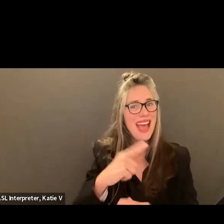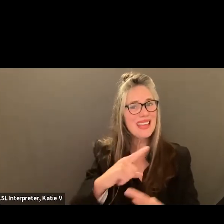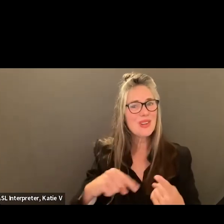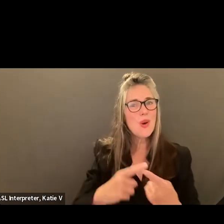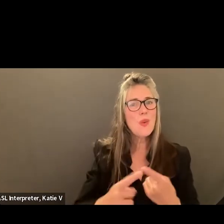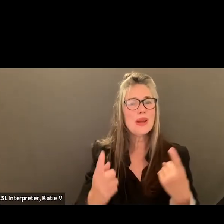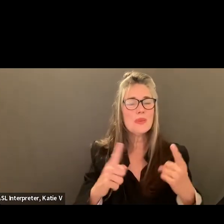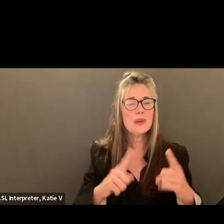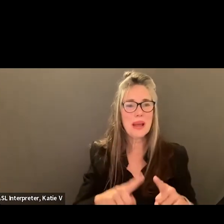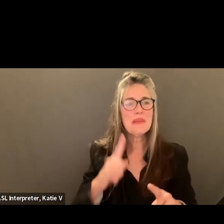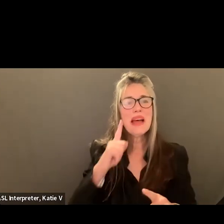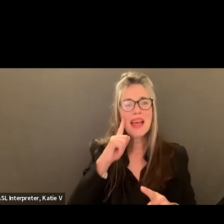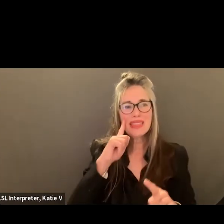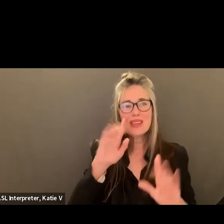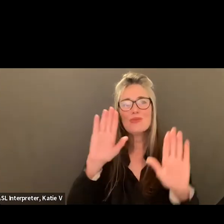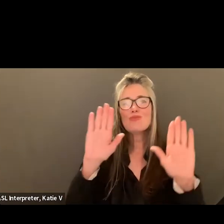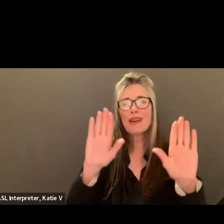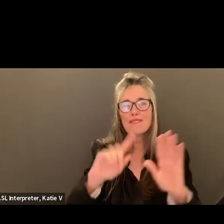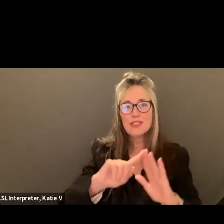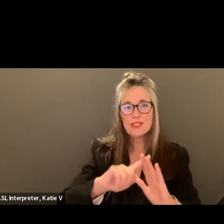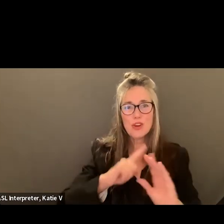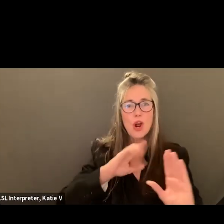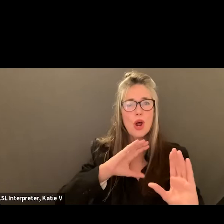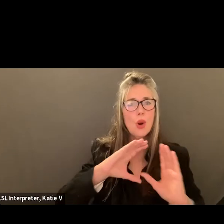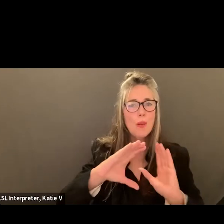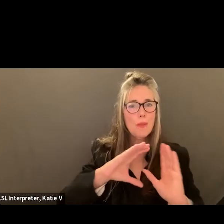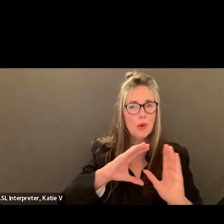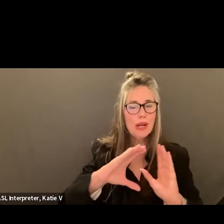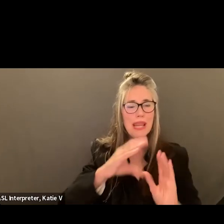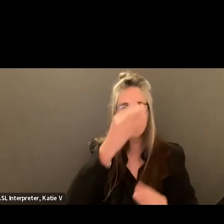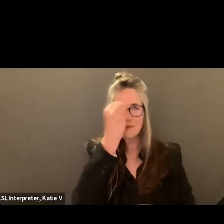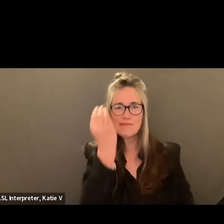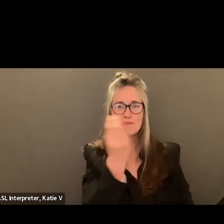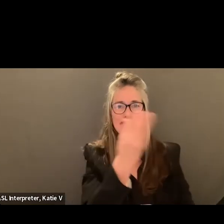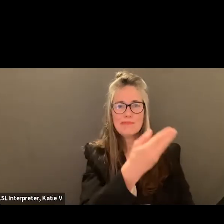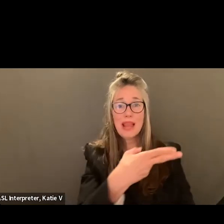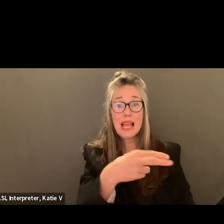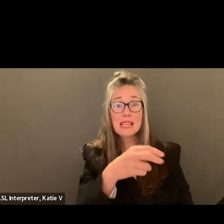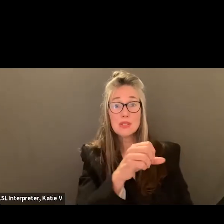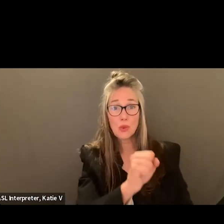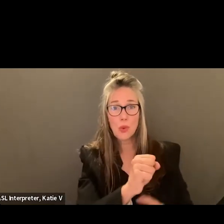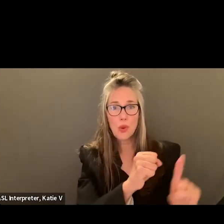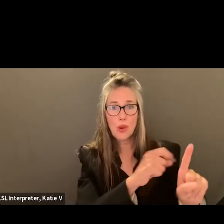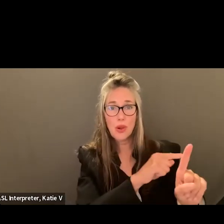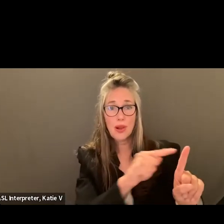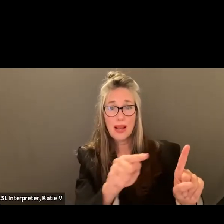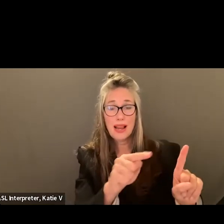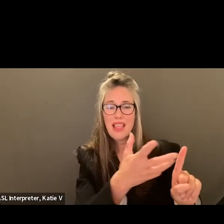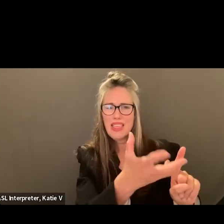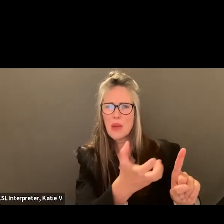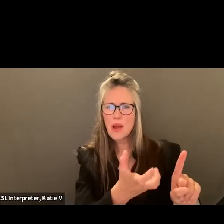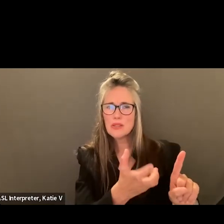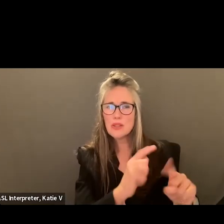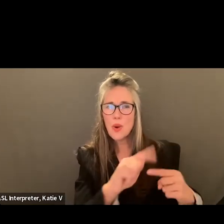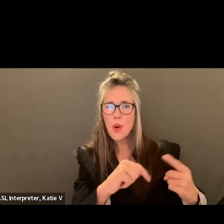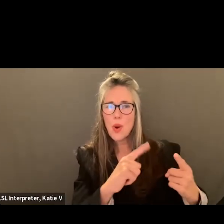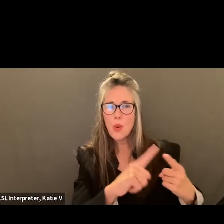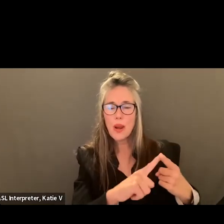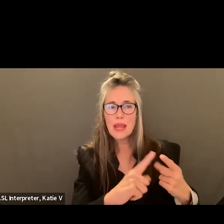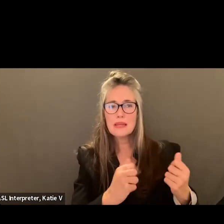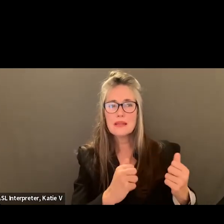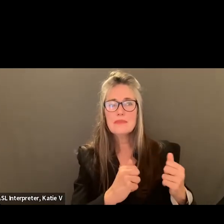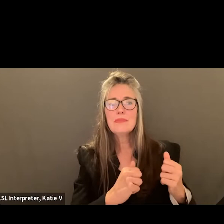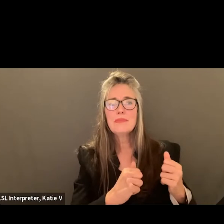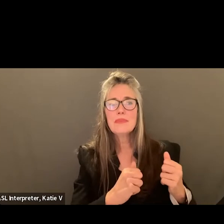it'd be great for us to start communicating this to the high schools. They were specifically asking about when the showcase would take